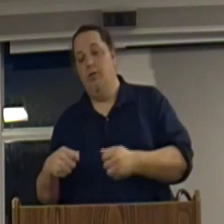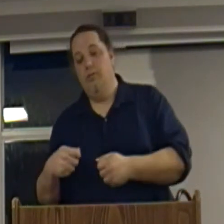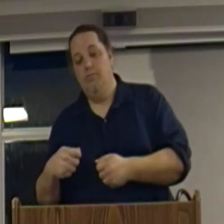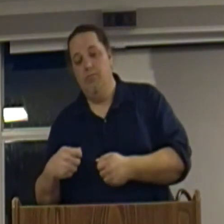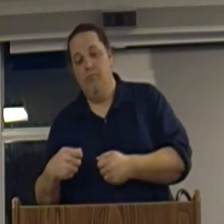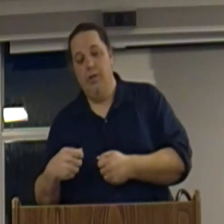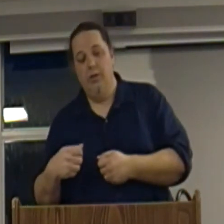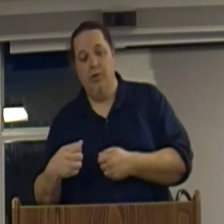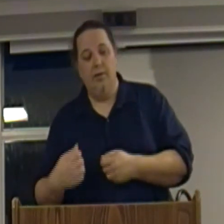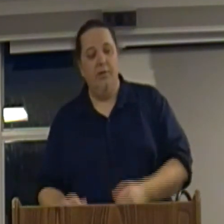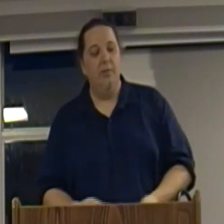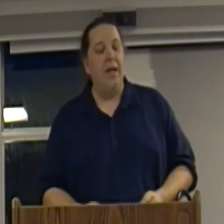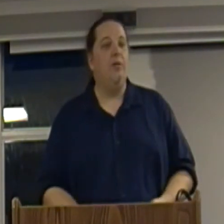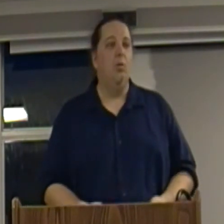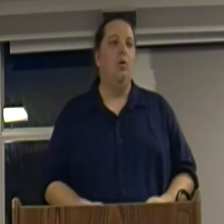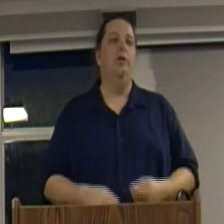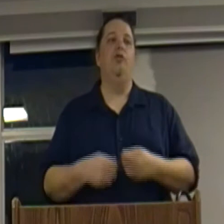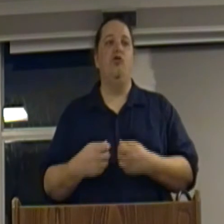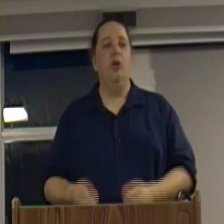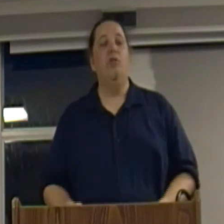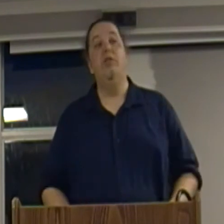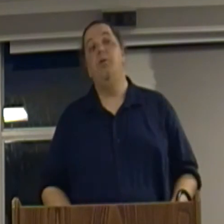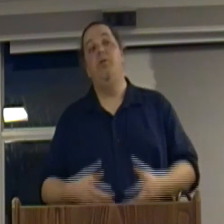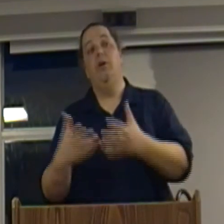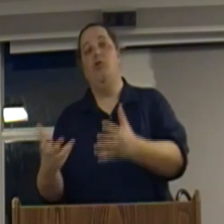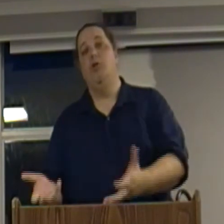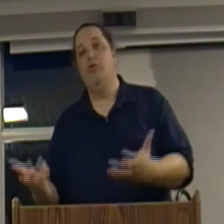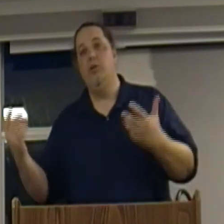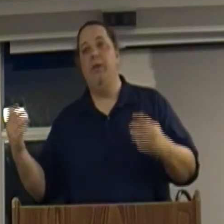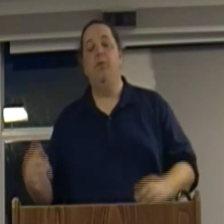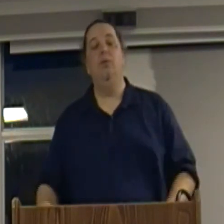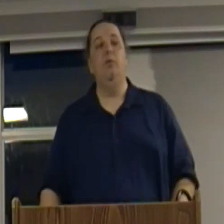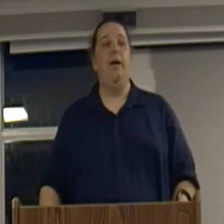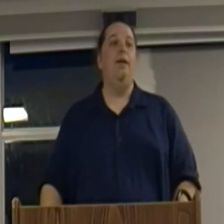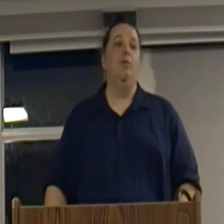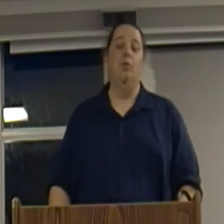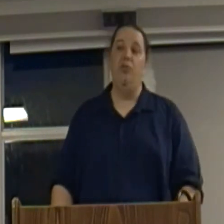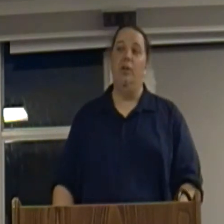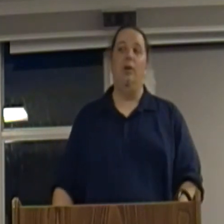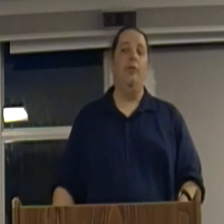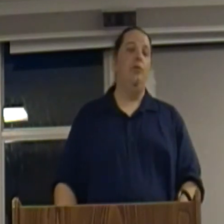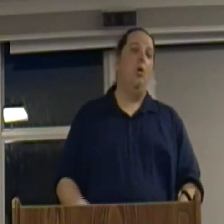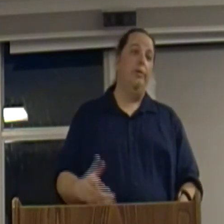make the wool into shirts and then they would sell the shirts to the people who were stealing all this gold.